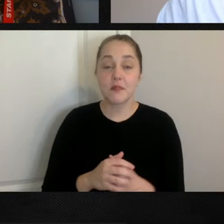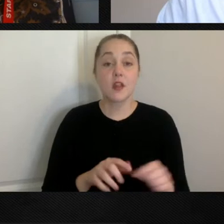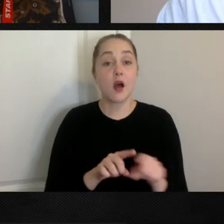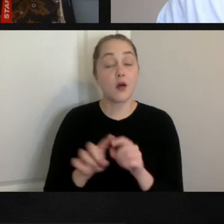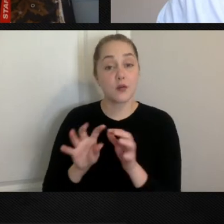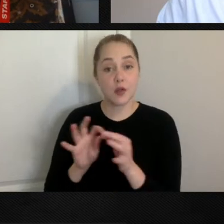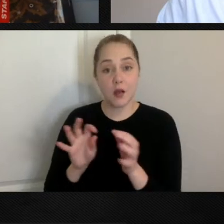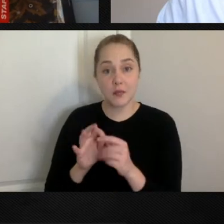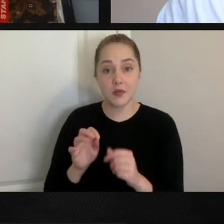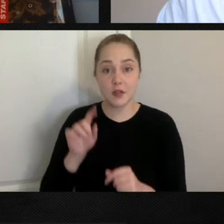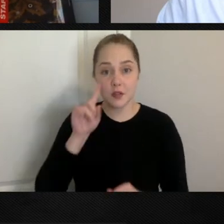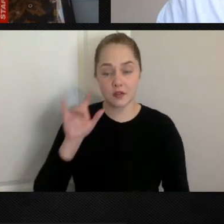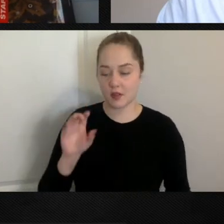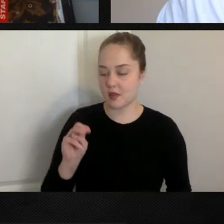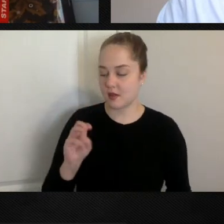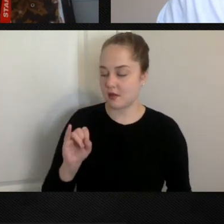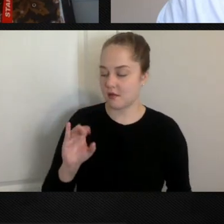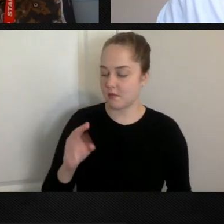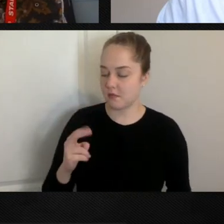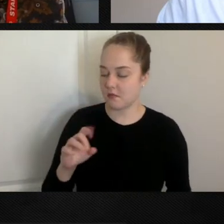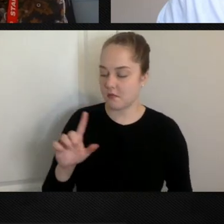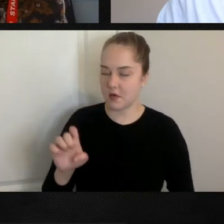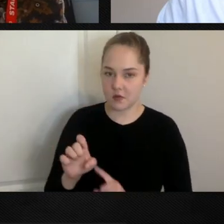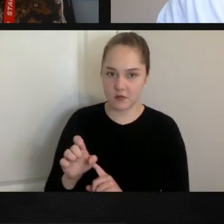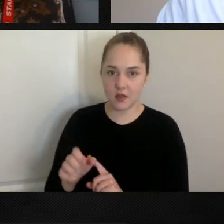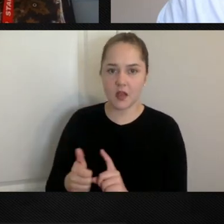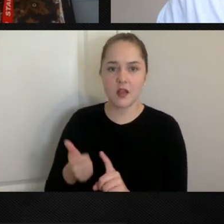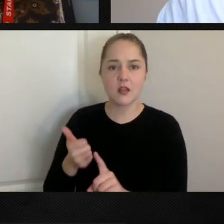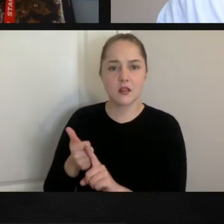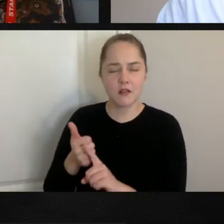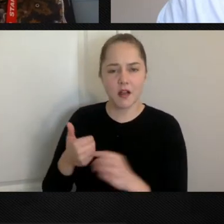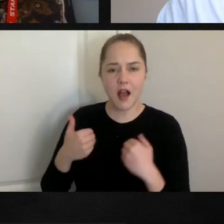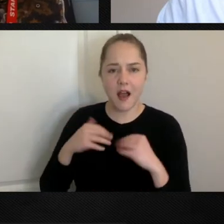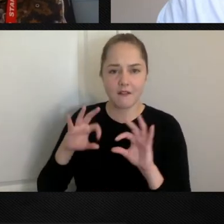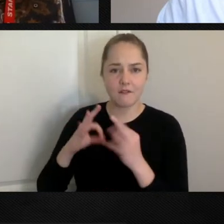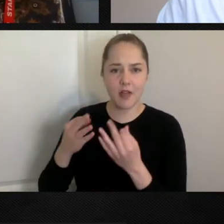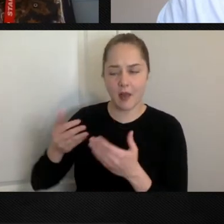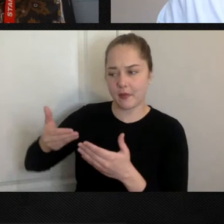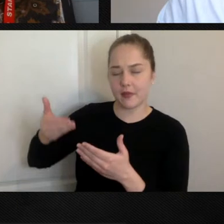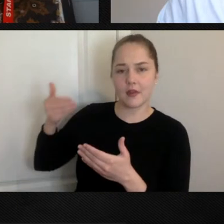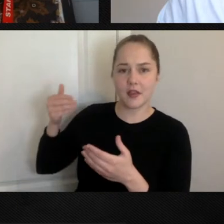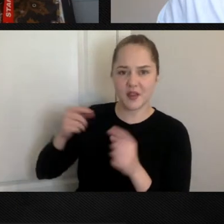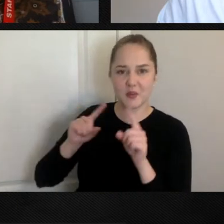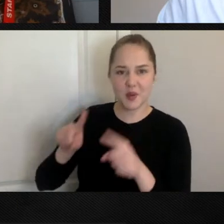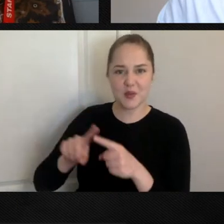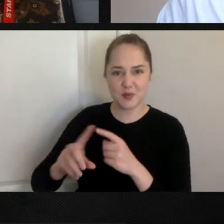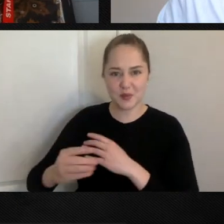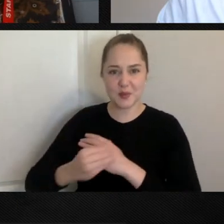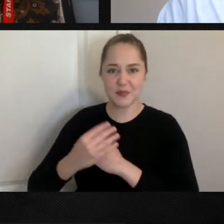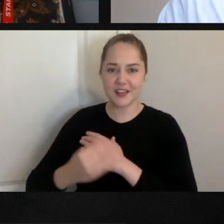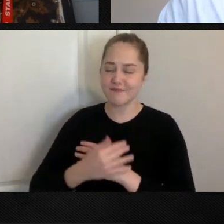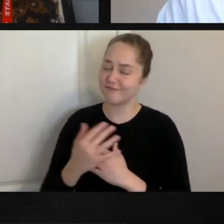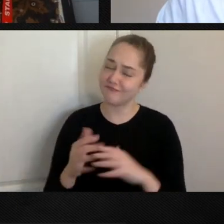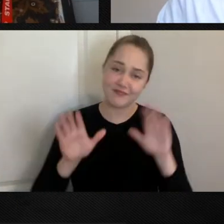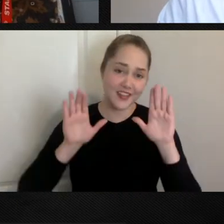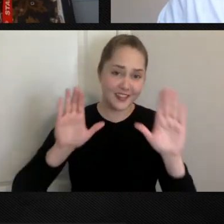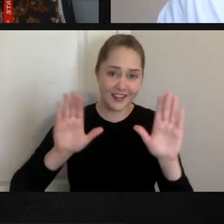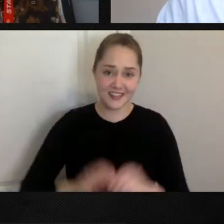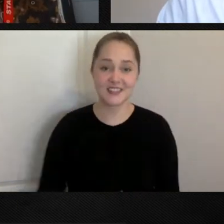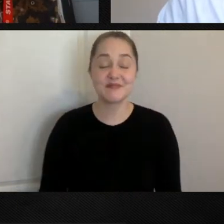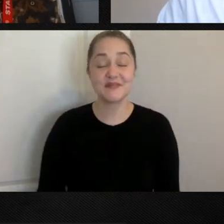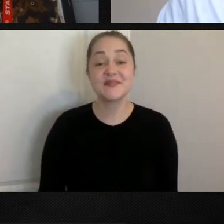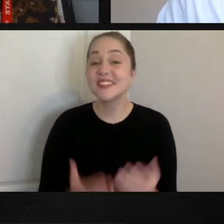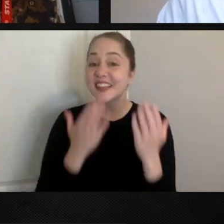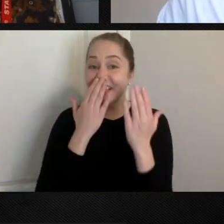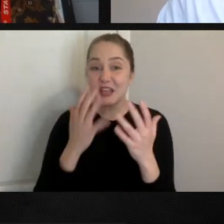actually it looks like Nichelle might be a dis have some descendants or is a descendant of those, the folks that went to those beaches. So that's fantastic. Um, so